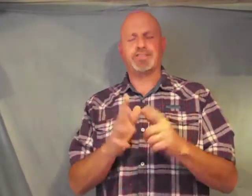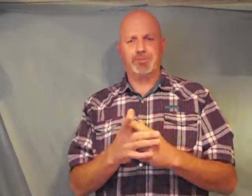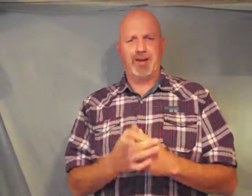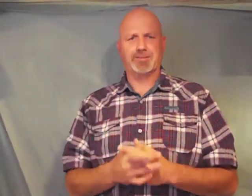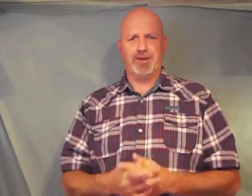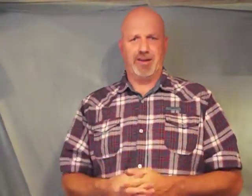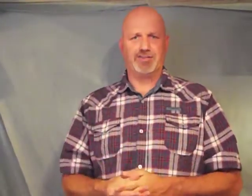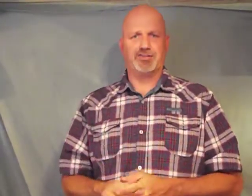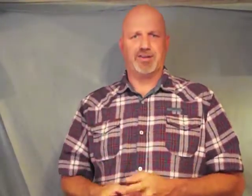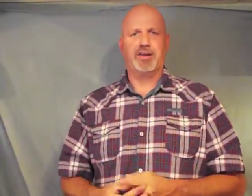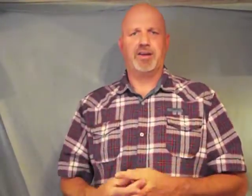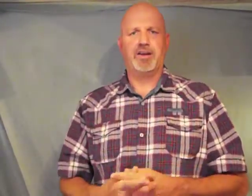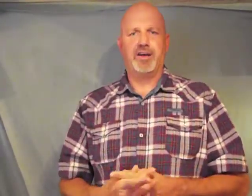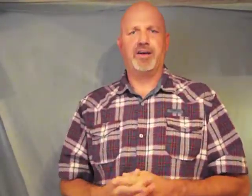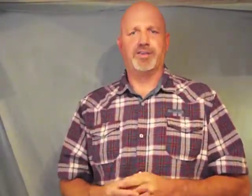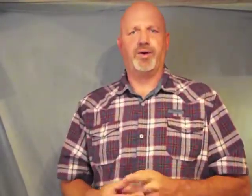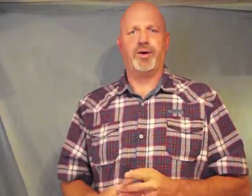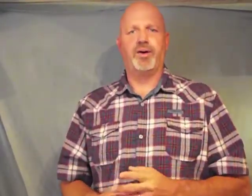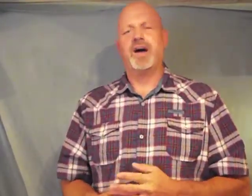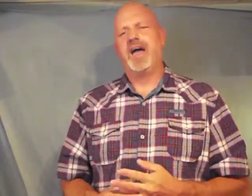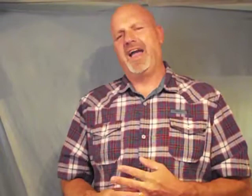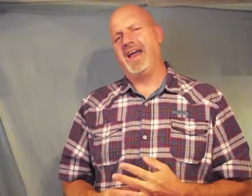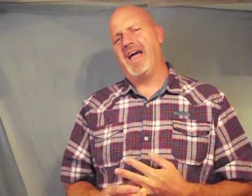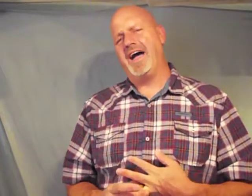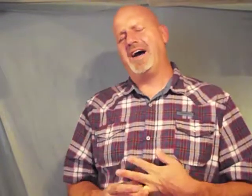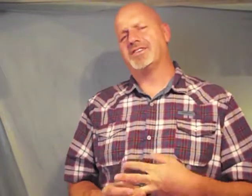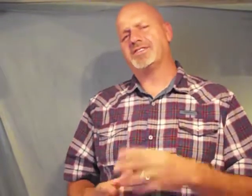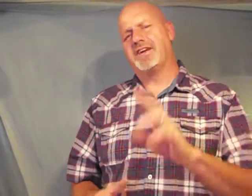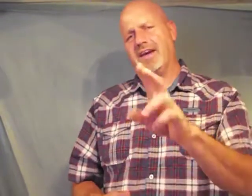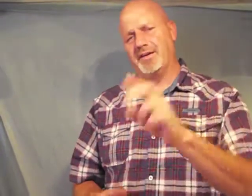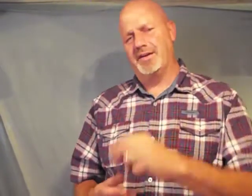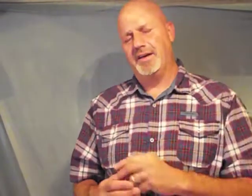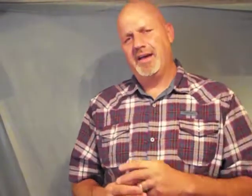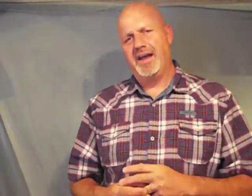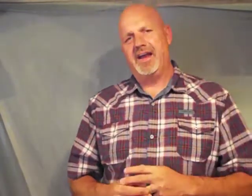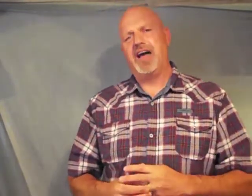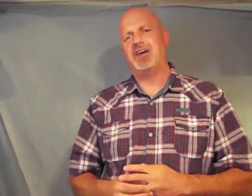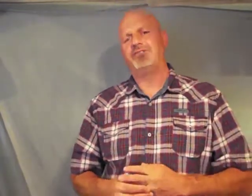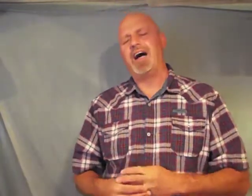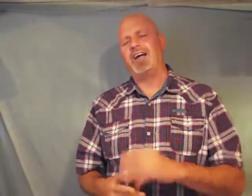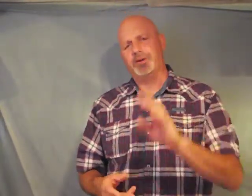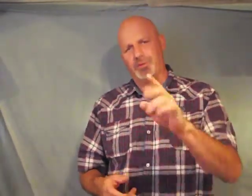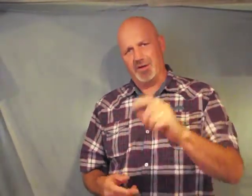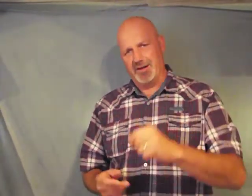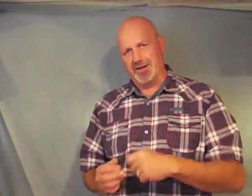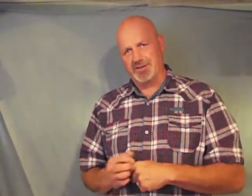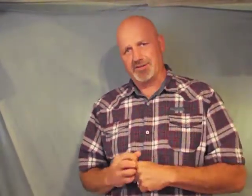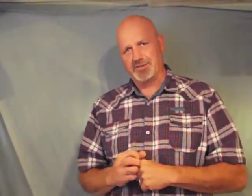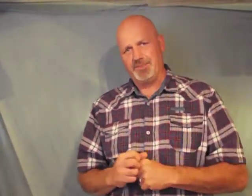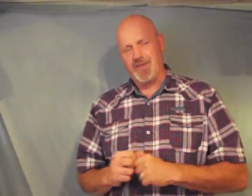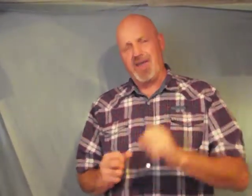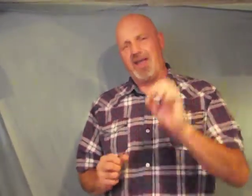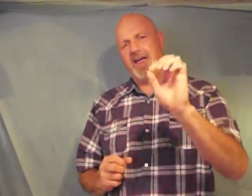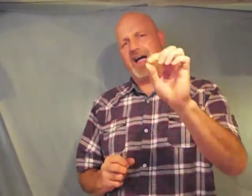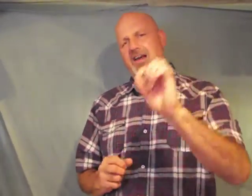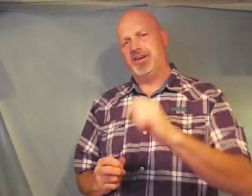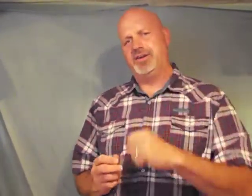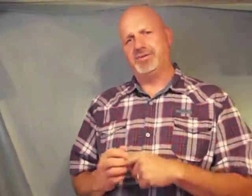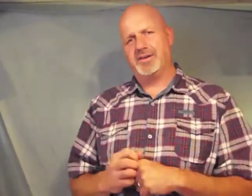explanation of the oil and how sacred and how valuable it is and how to use it